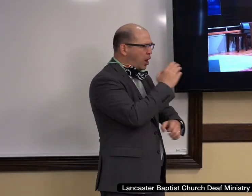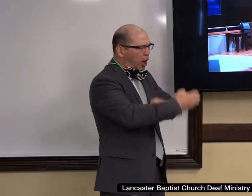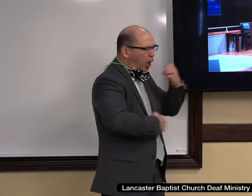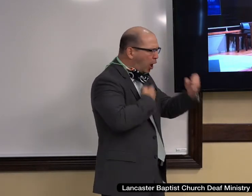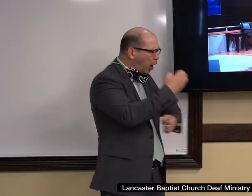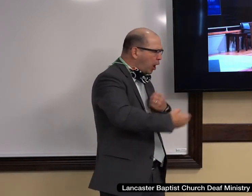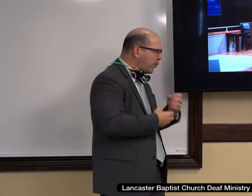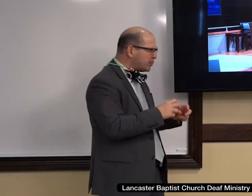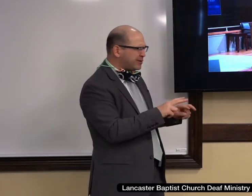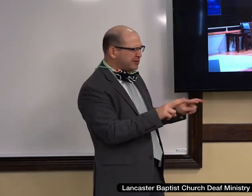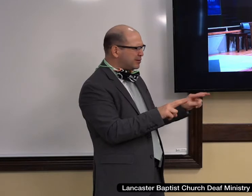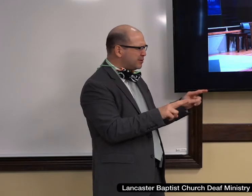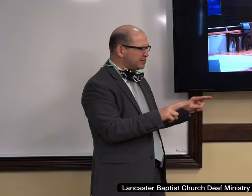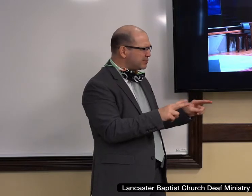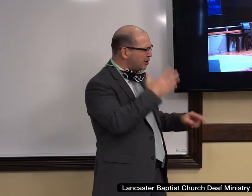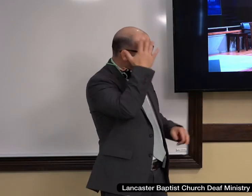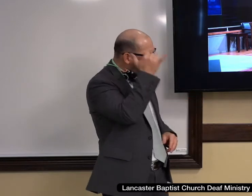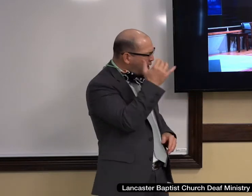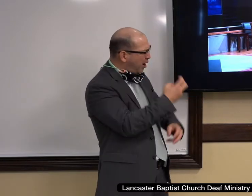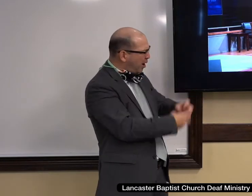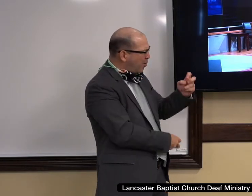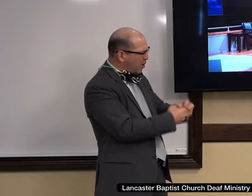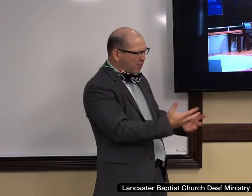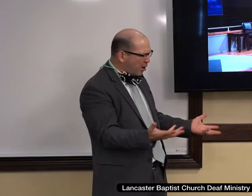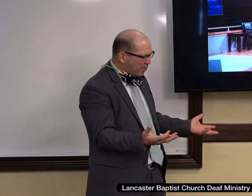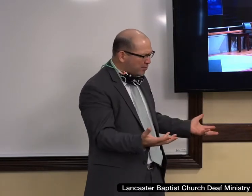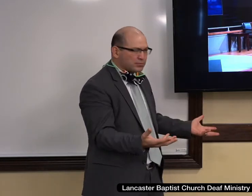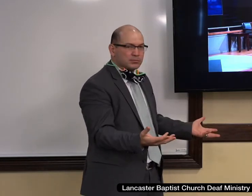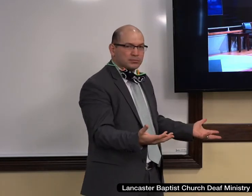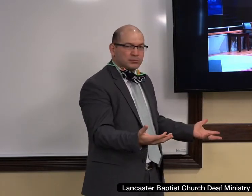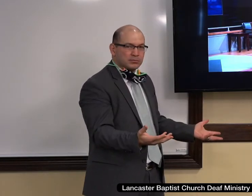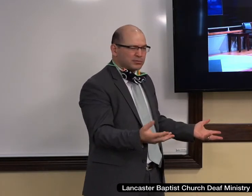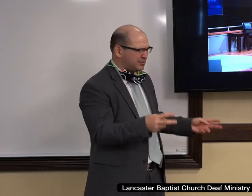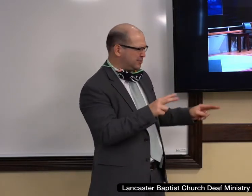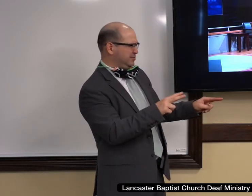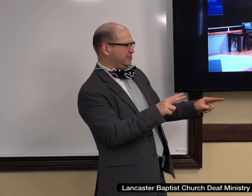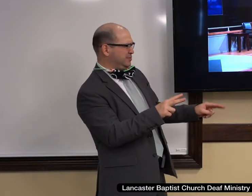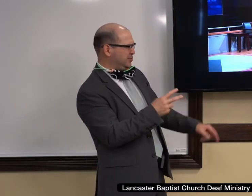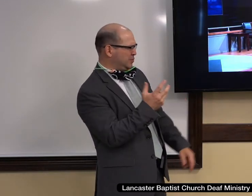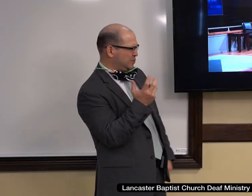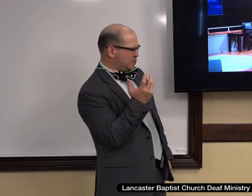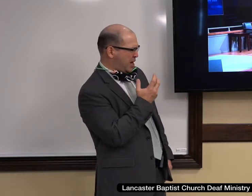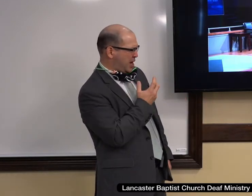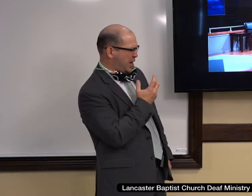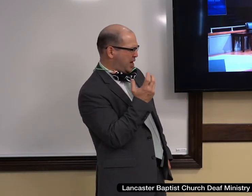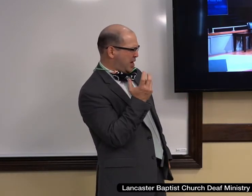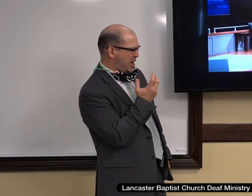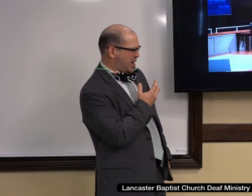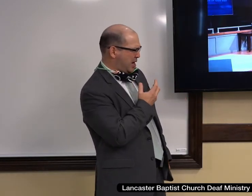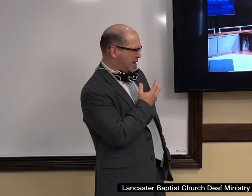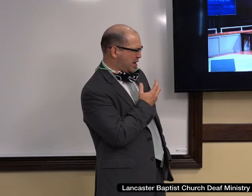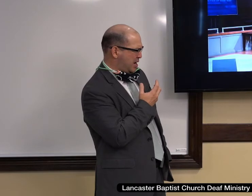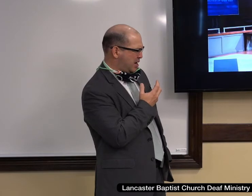always like to see what's the root problem. Some of you, when you see what's going on in the news, look at it. That's the fruit.